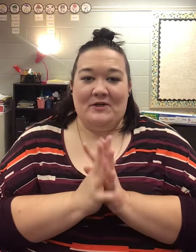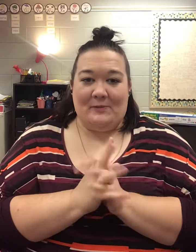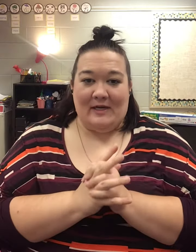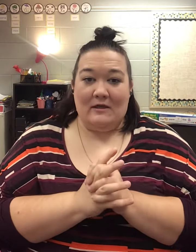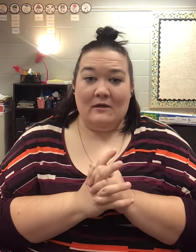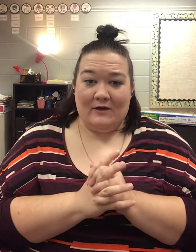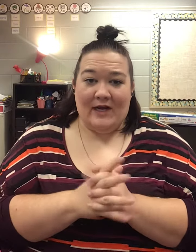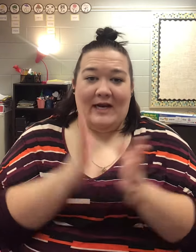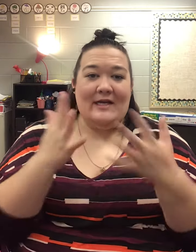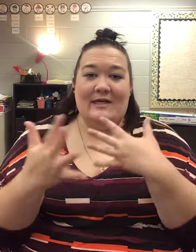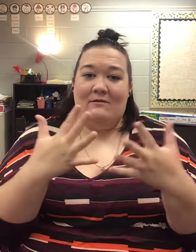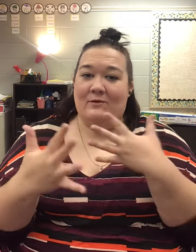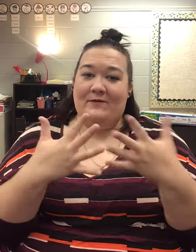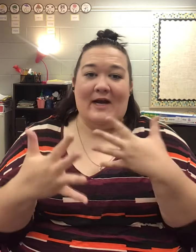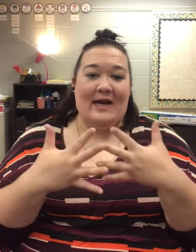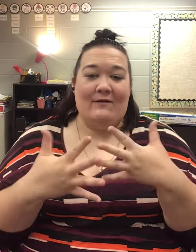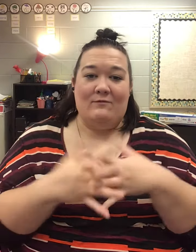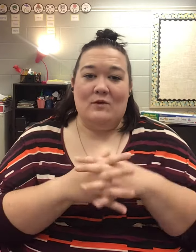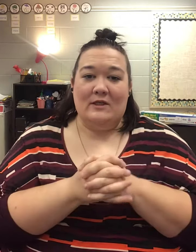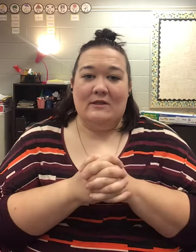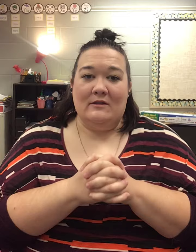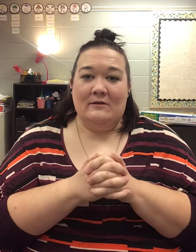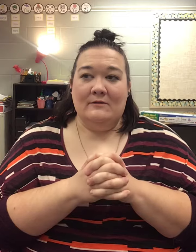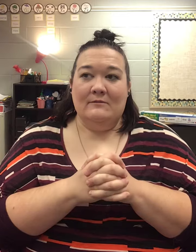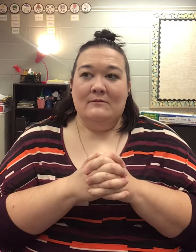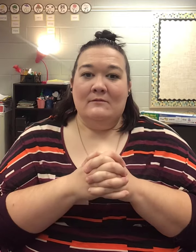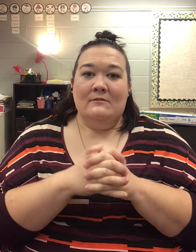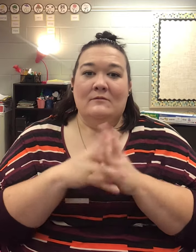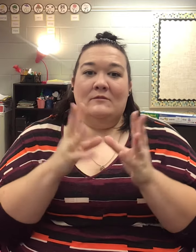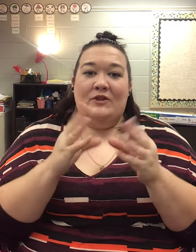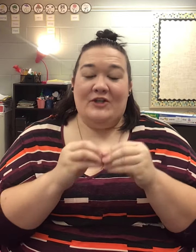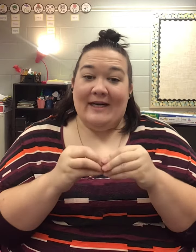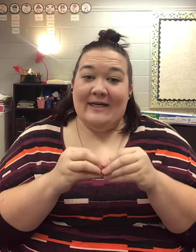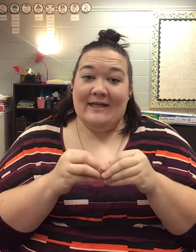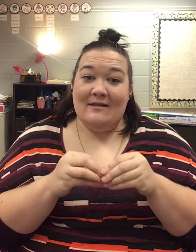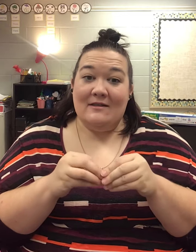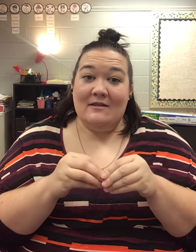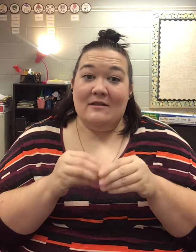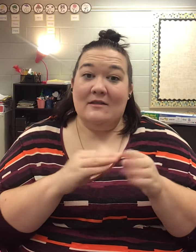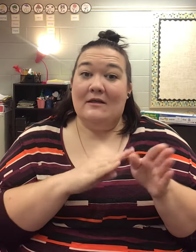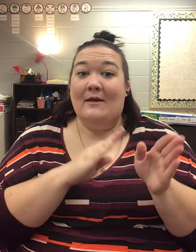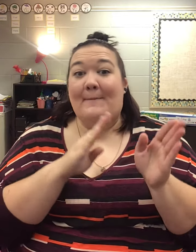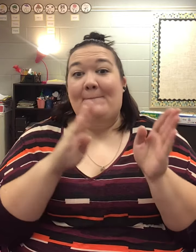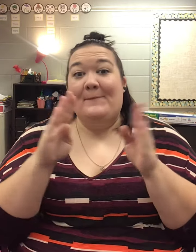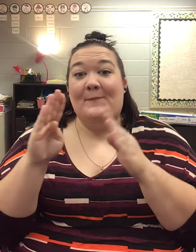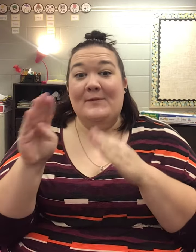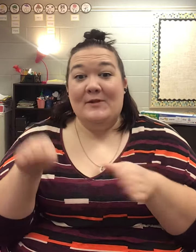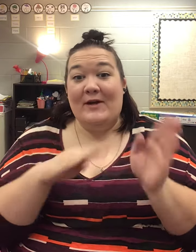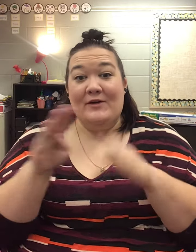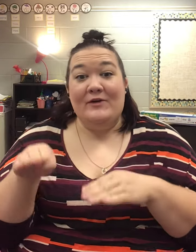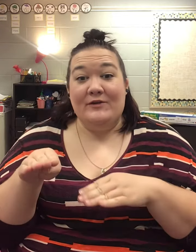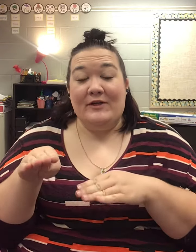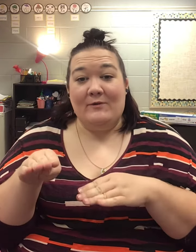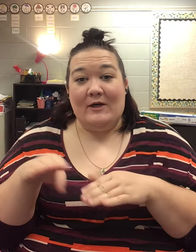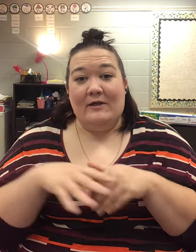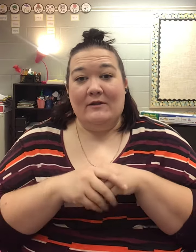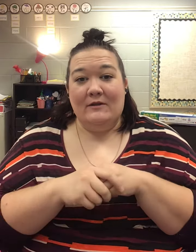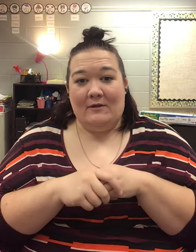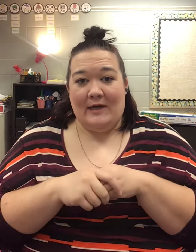to me. Okay? I need, we've got to have more check-ins, so I know you're doing your work. Okay?